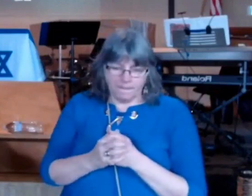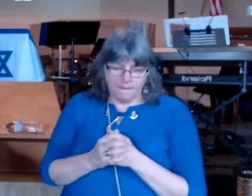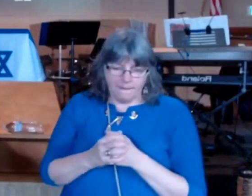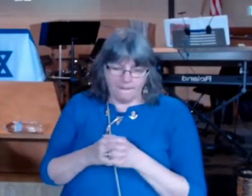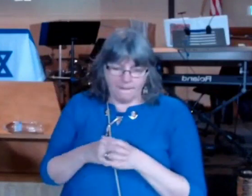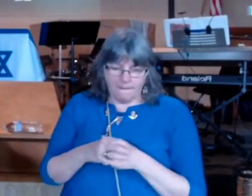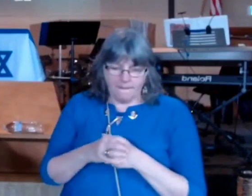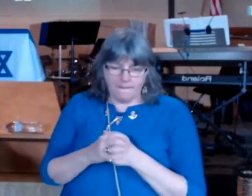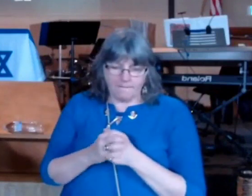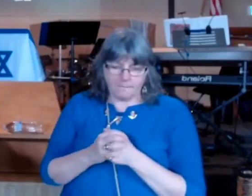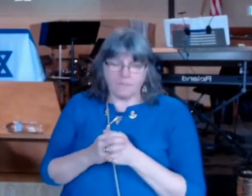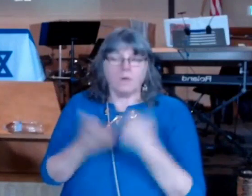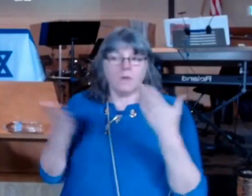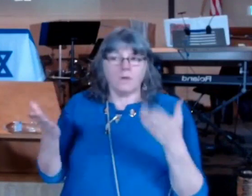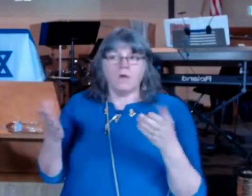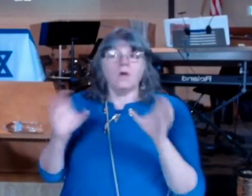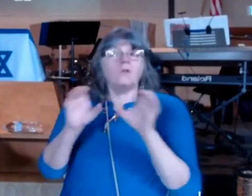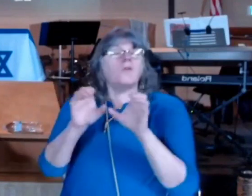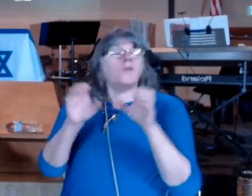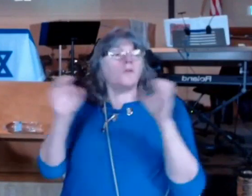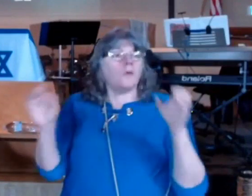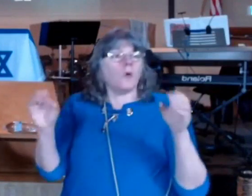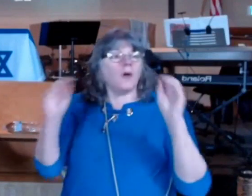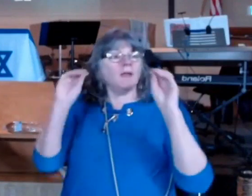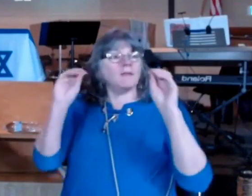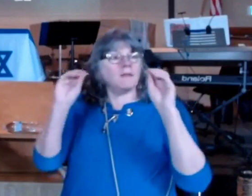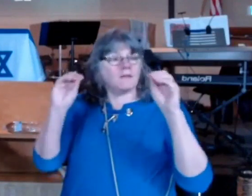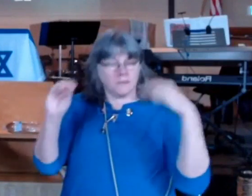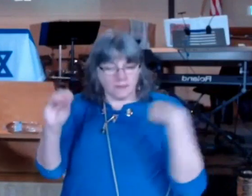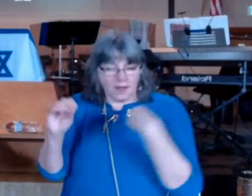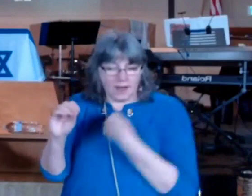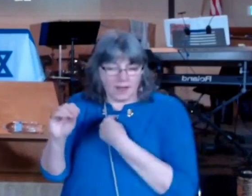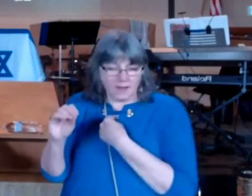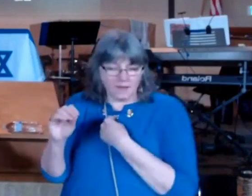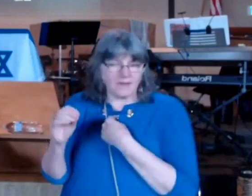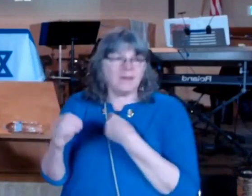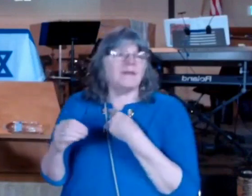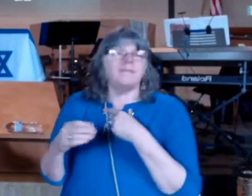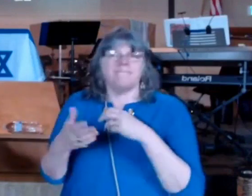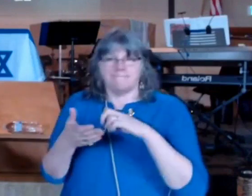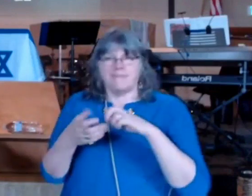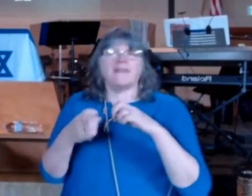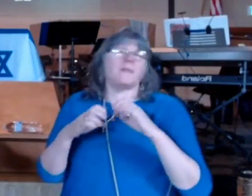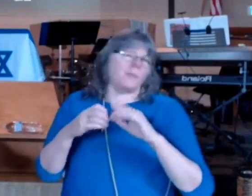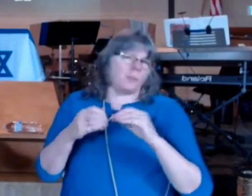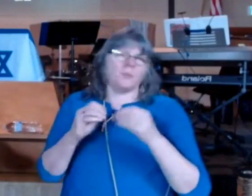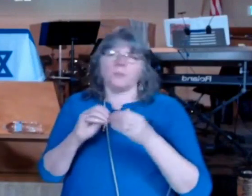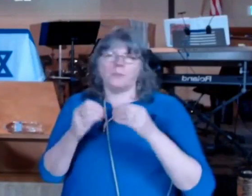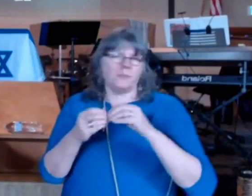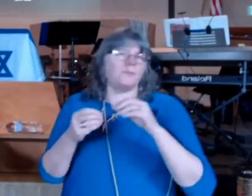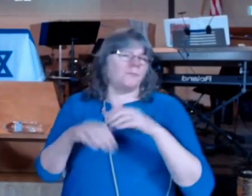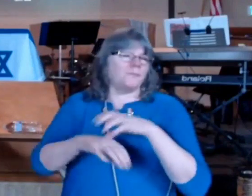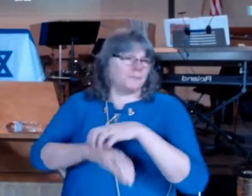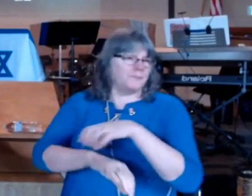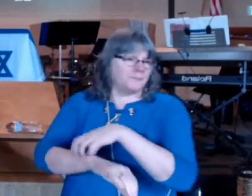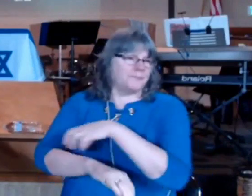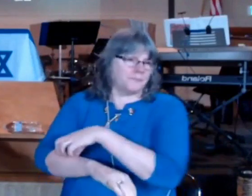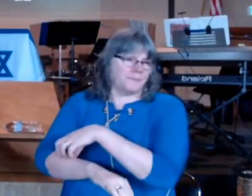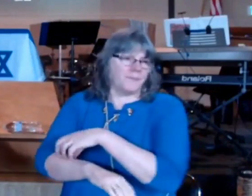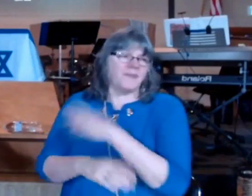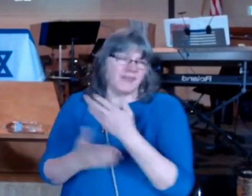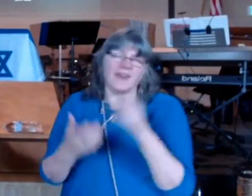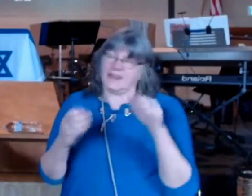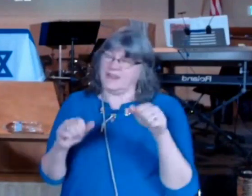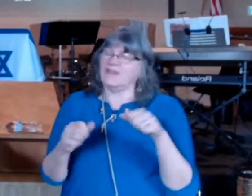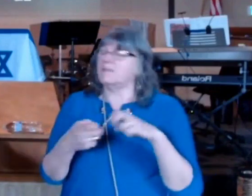the Torah teaches us about the problem of uncleanness of leprosy this section of the